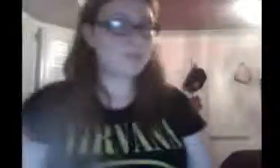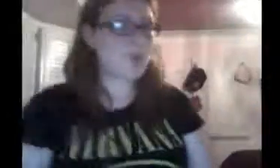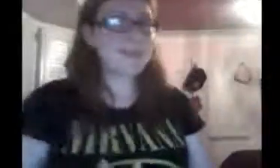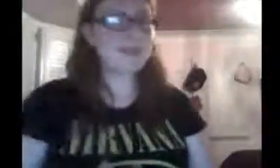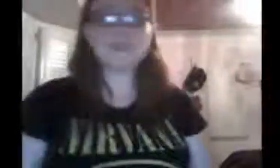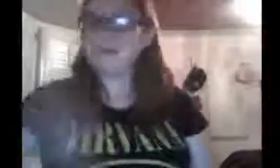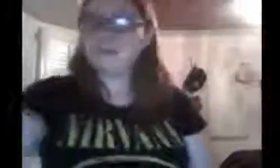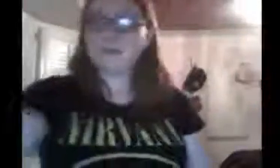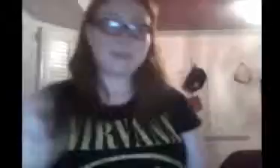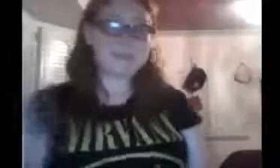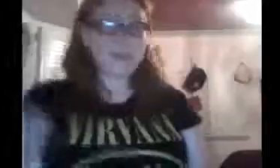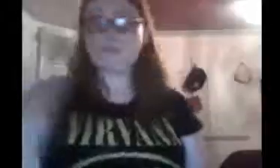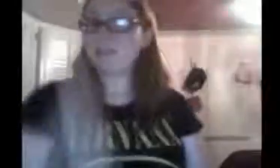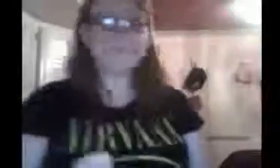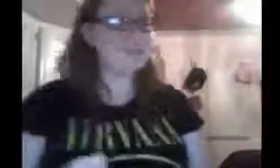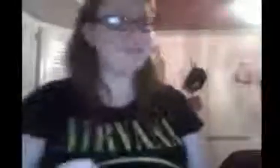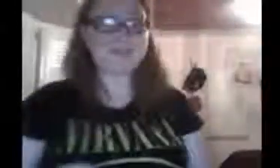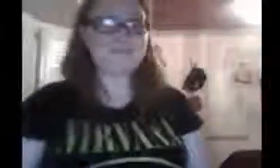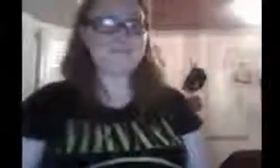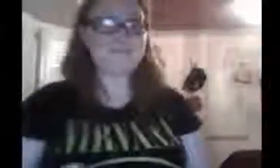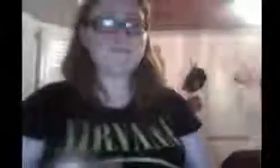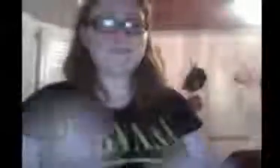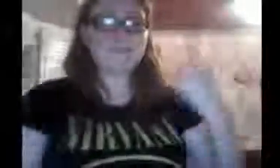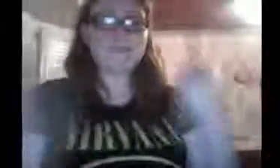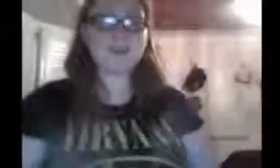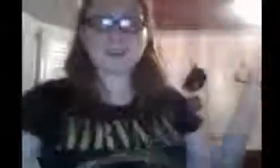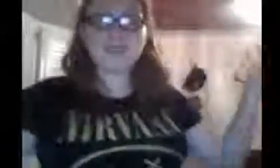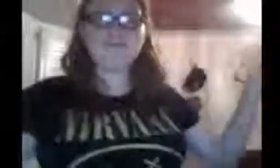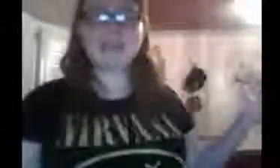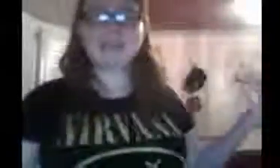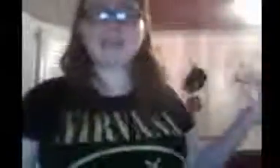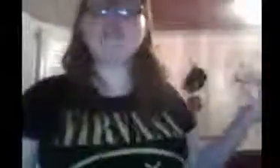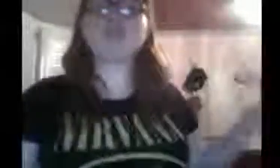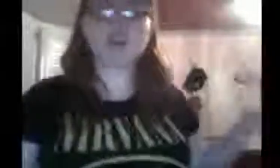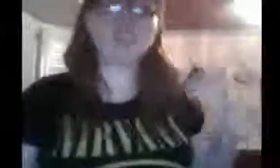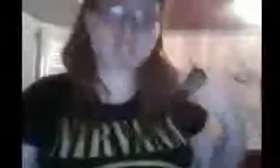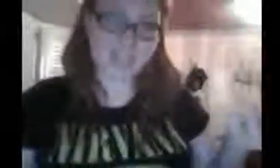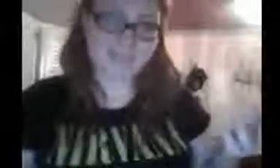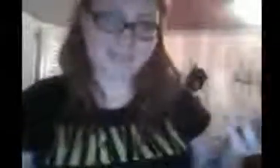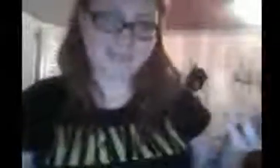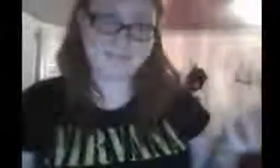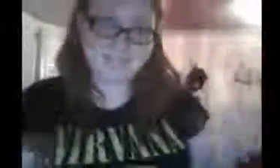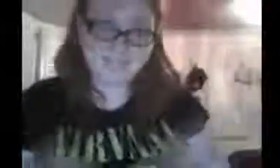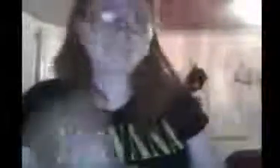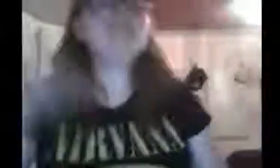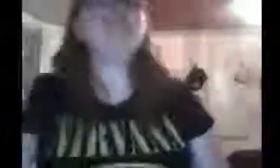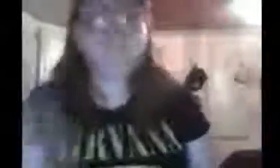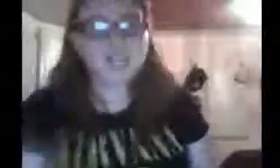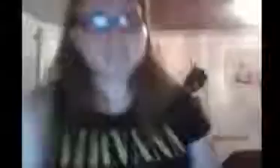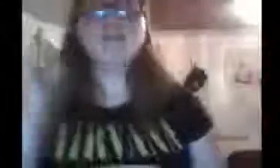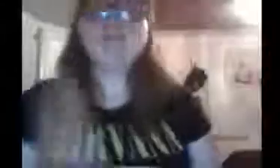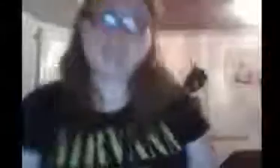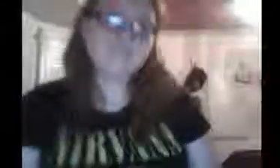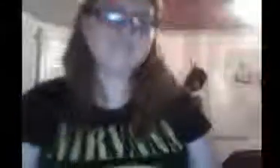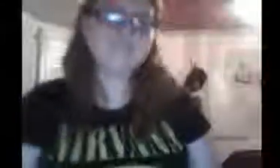a comment. And push the send button. Even if you're talking shit. Just put it in.